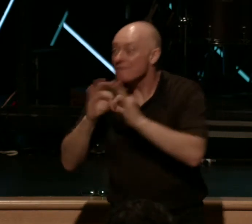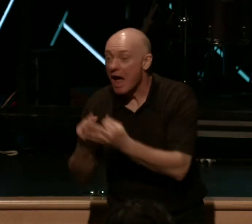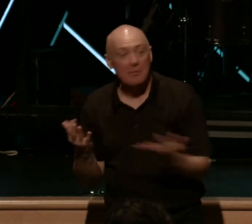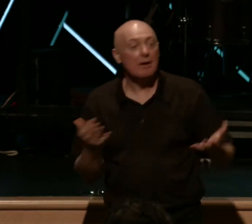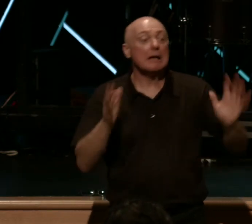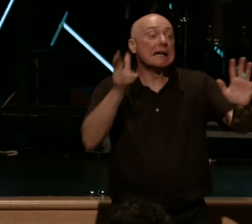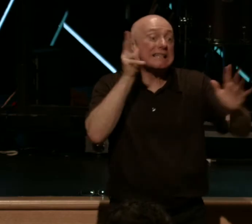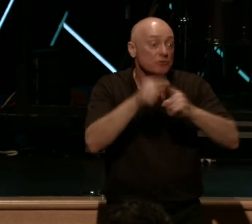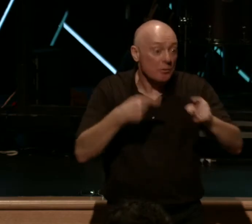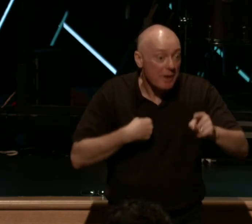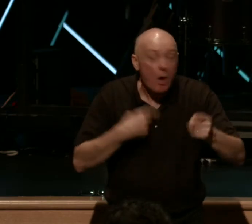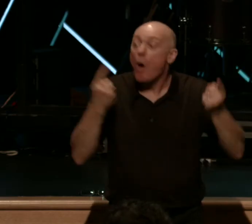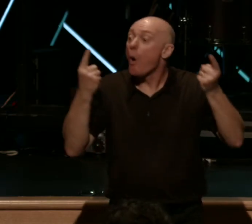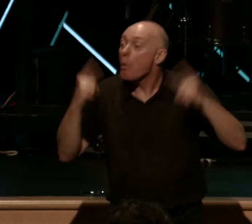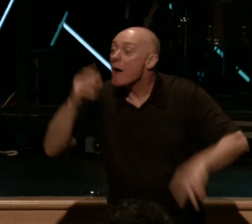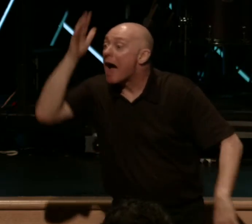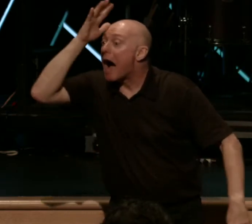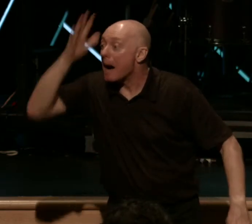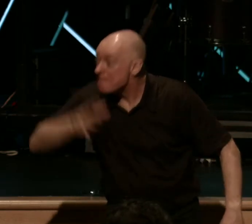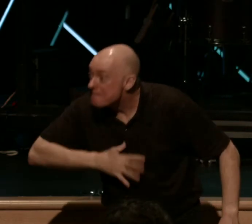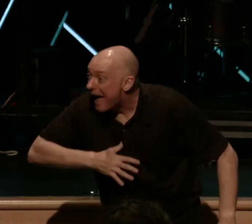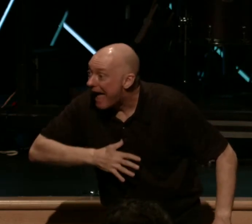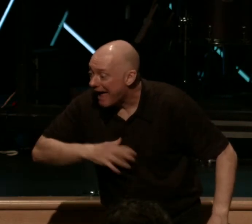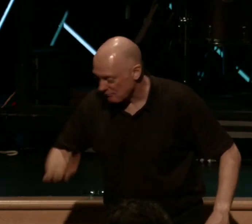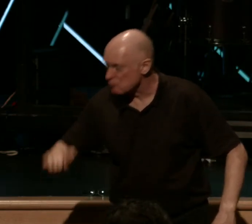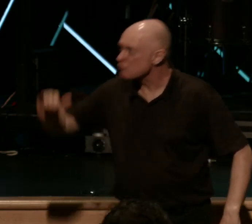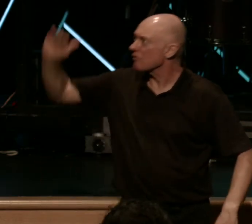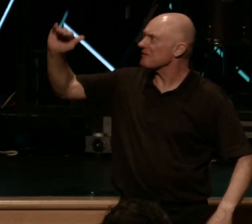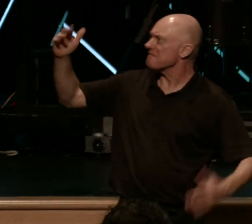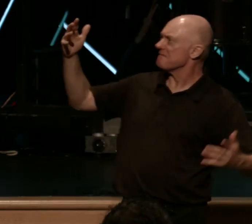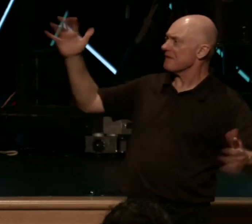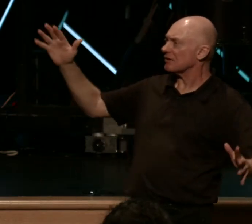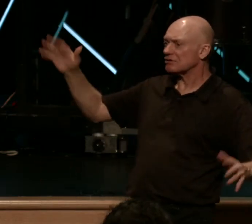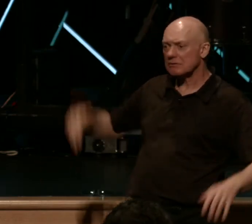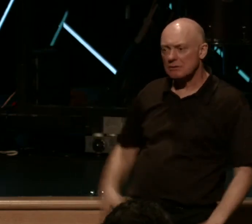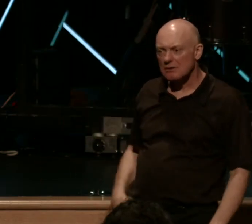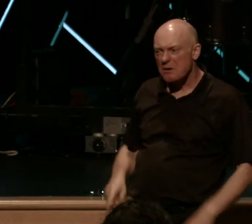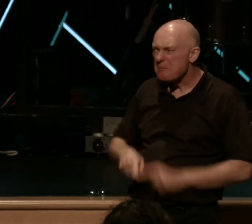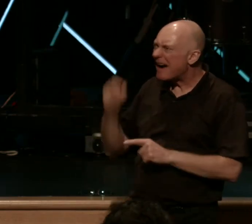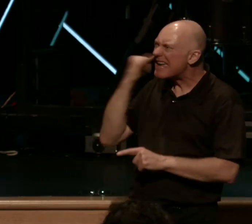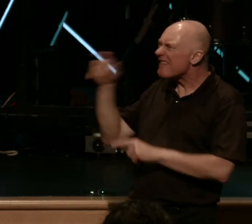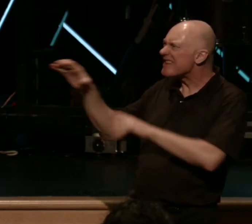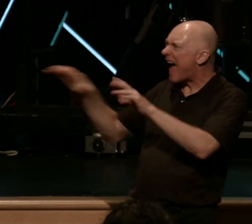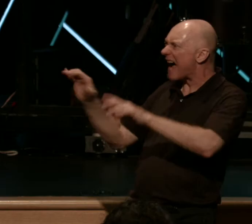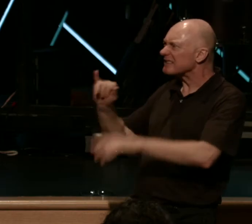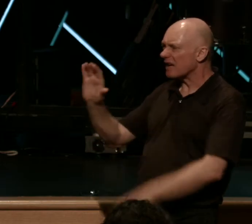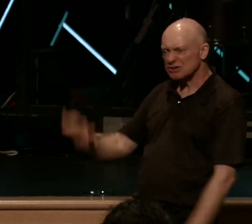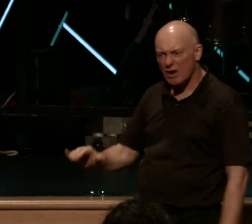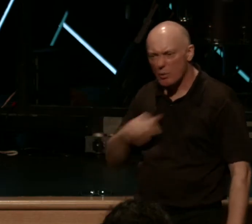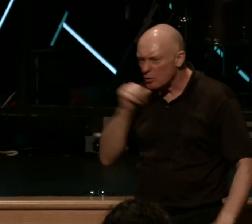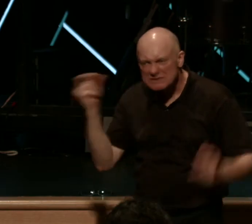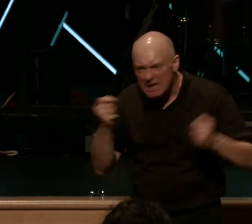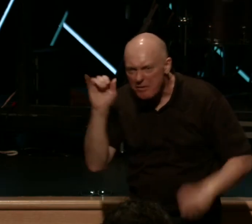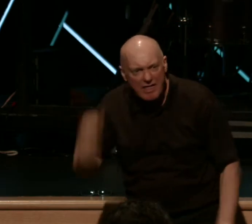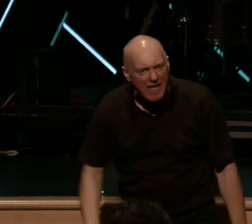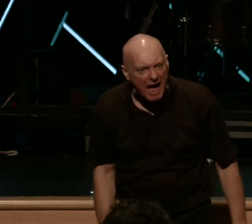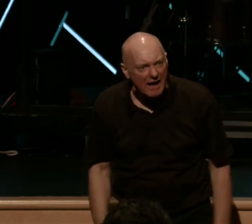Listen, when a man is grown up and he still acts like a child, we don't celebrate that. We investigate